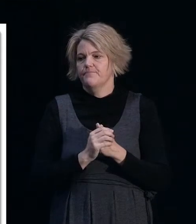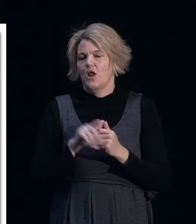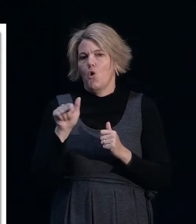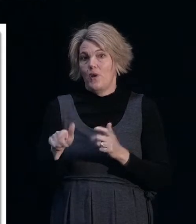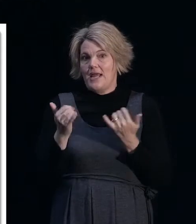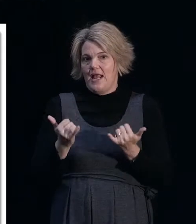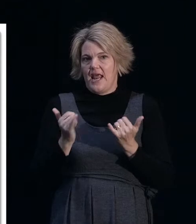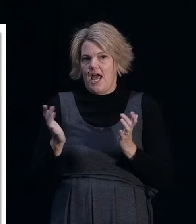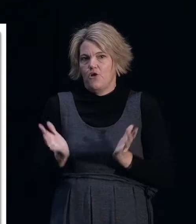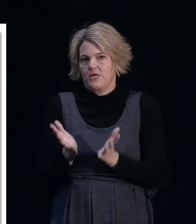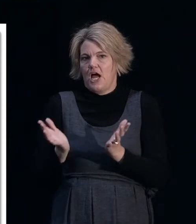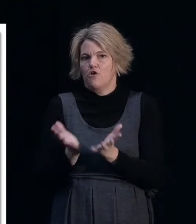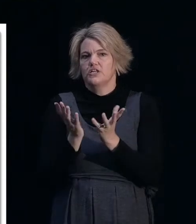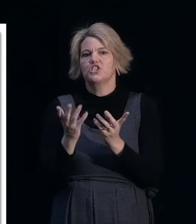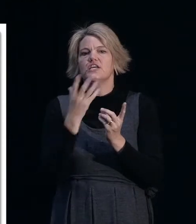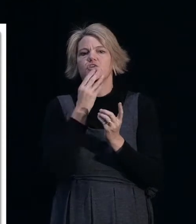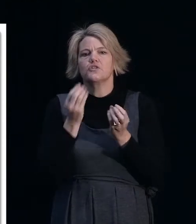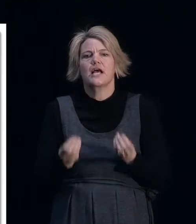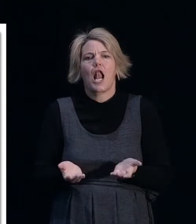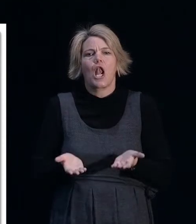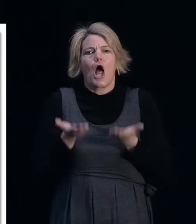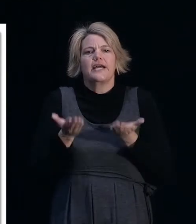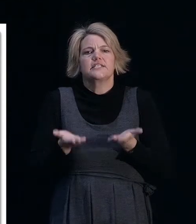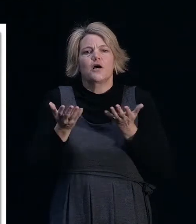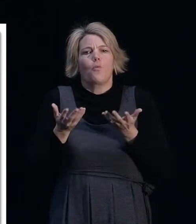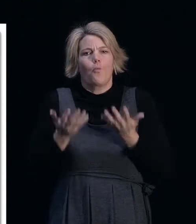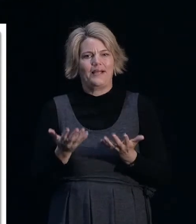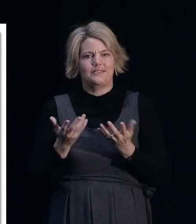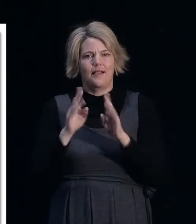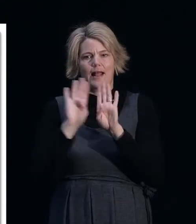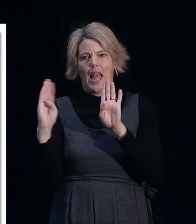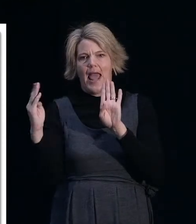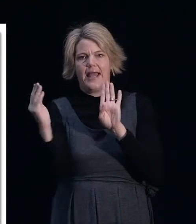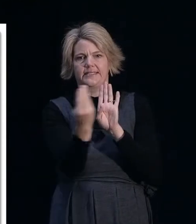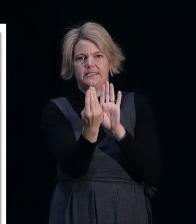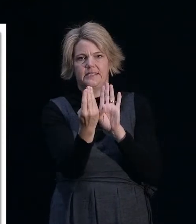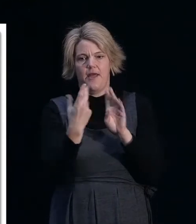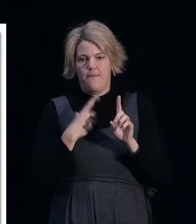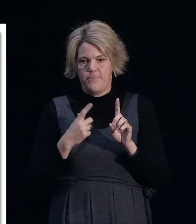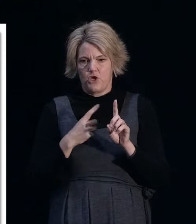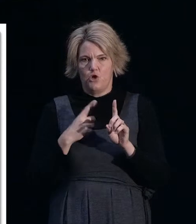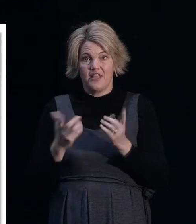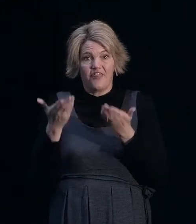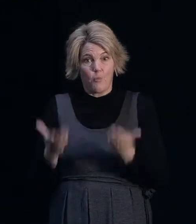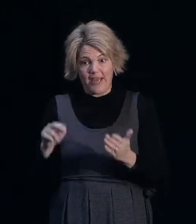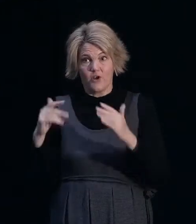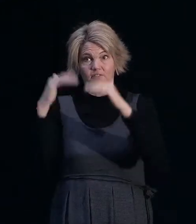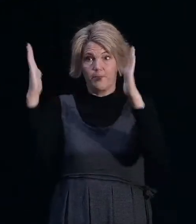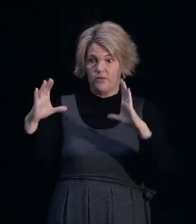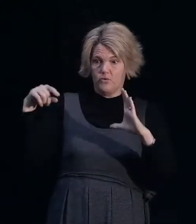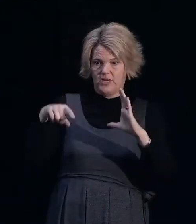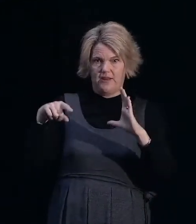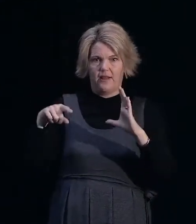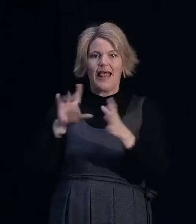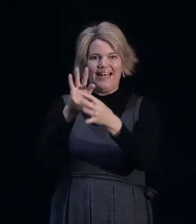encouraging the use of lighter weight clad buildings. The weight of a building directly relates to the performance of that building, and